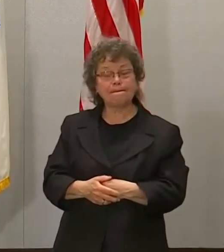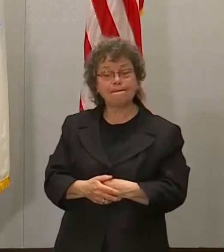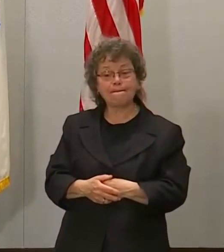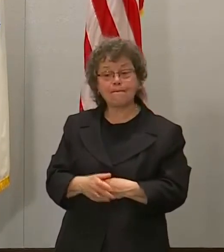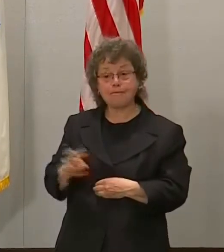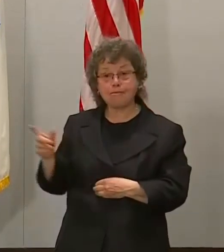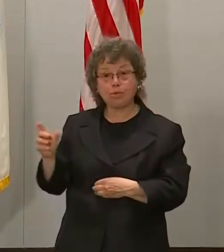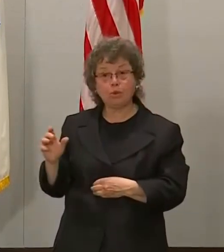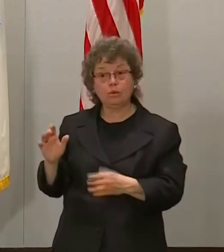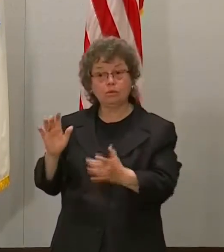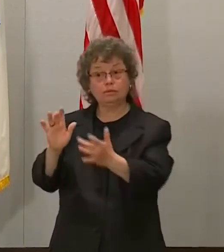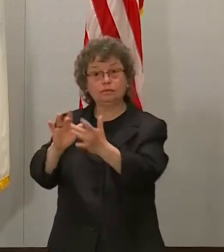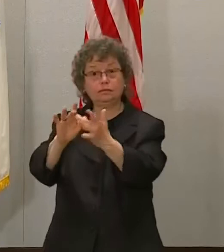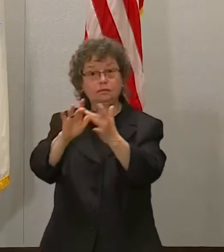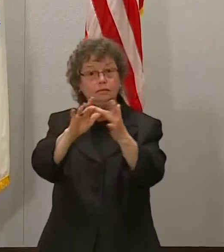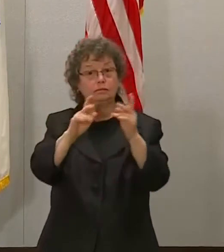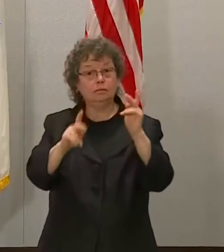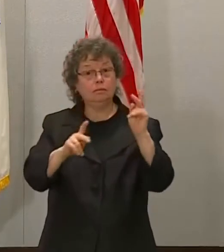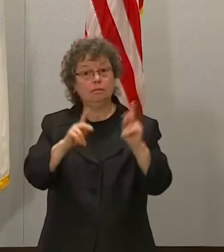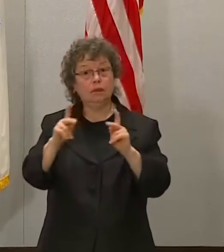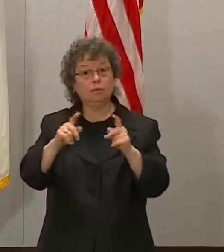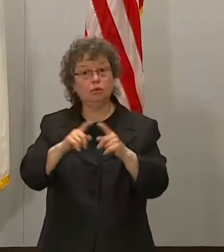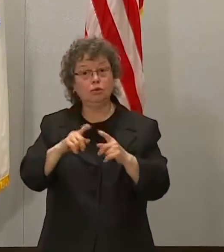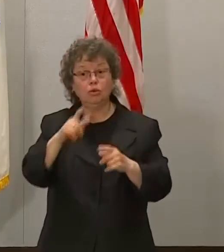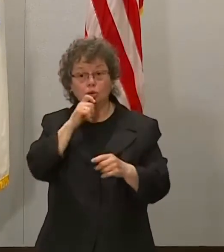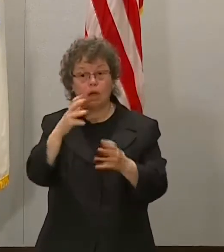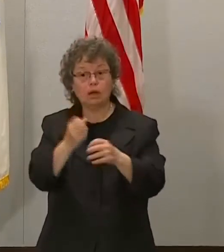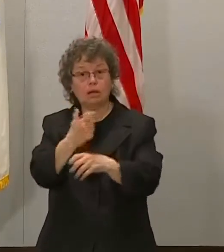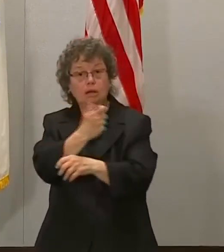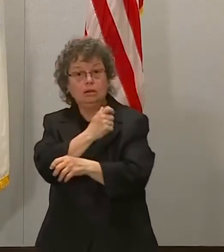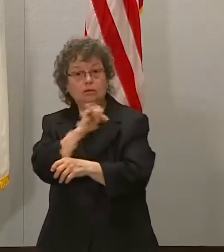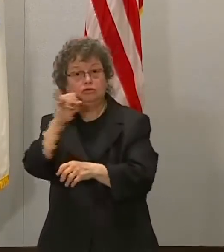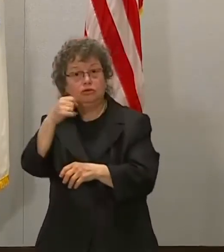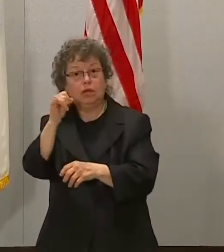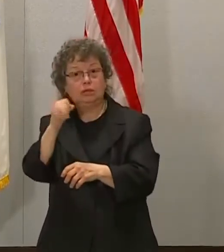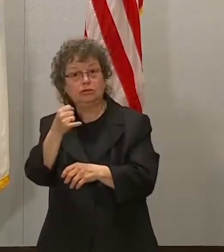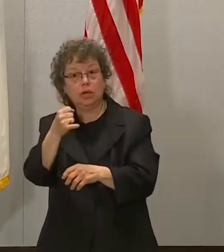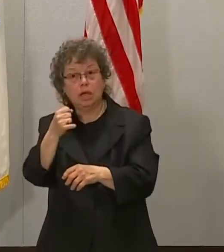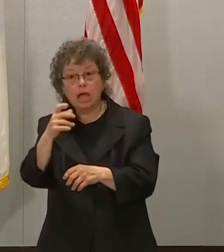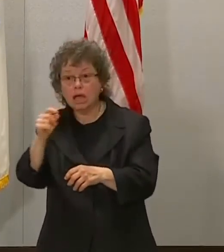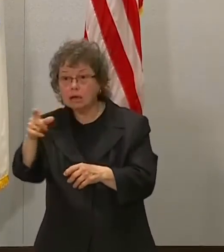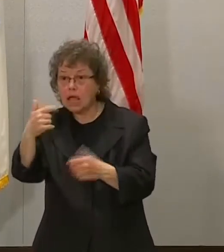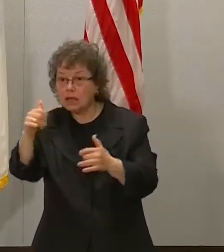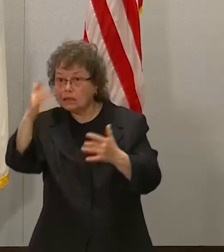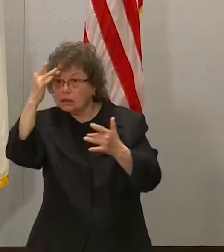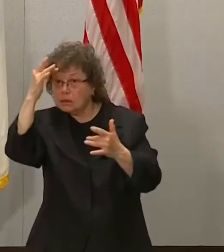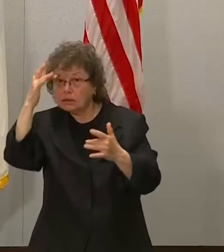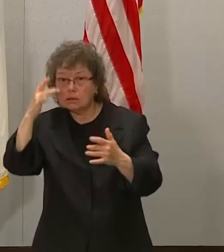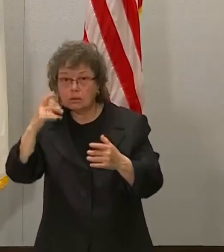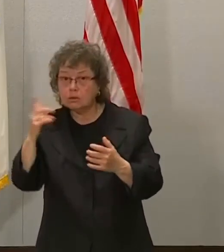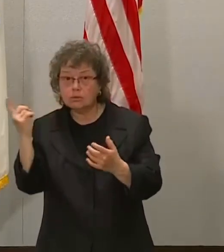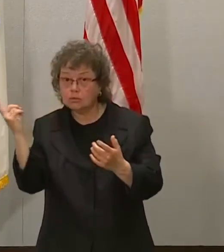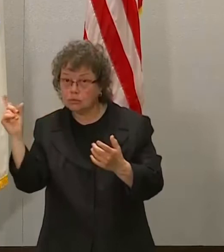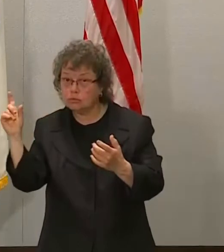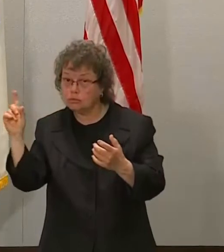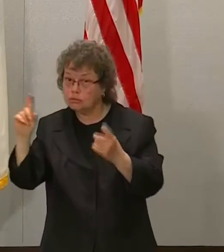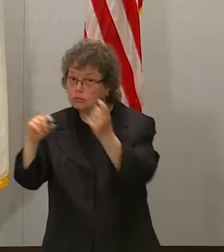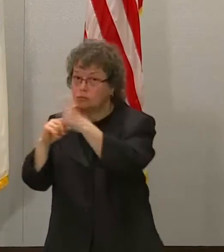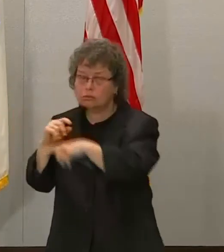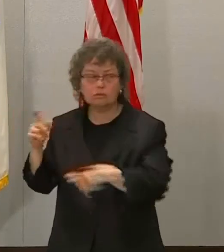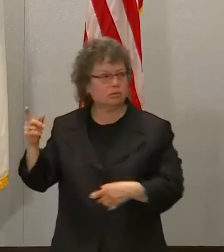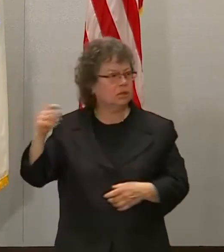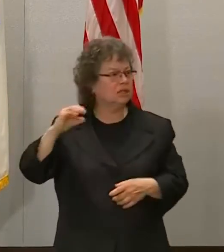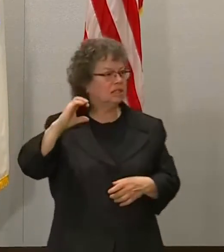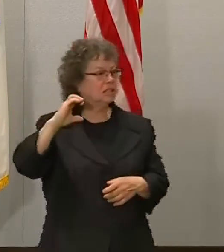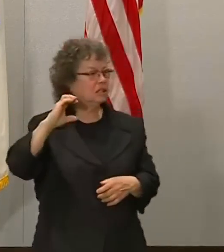What we've said is that the CDC and the FDA's guidance on this